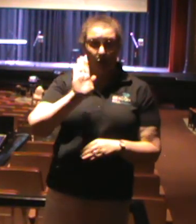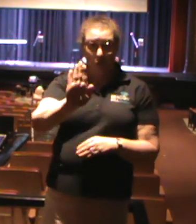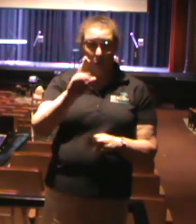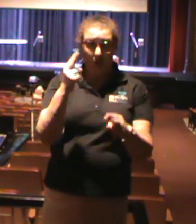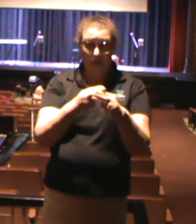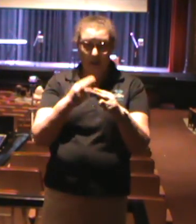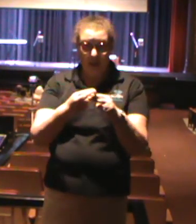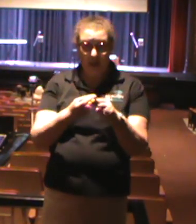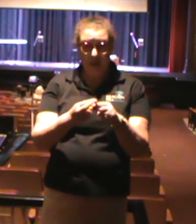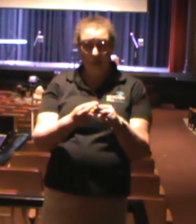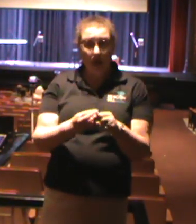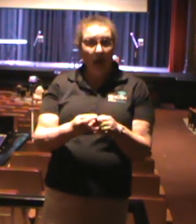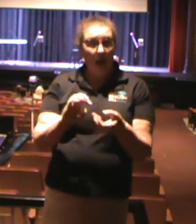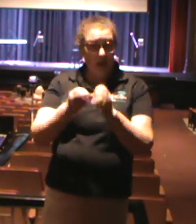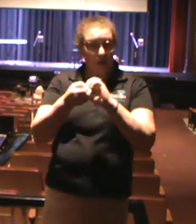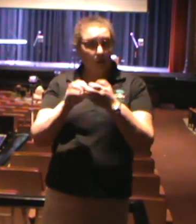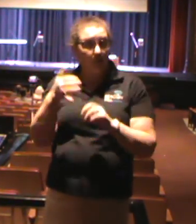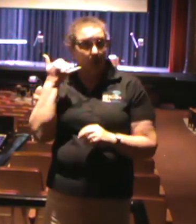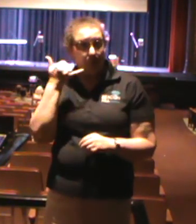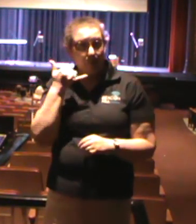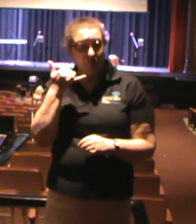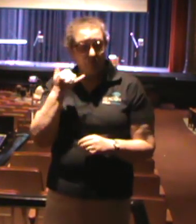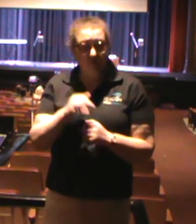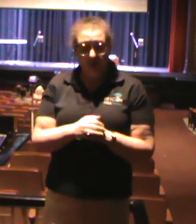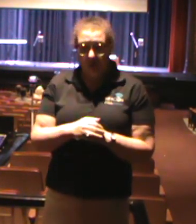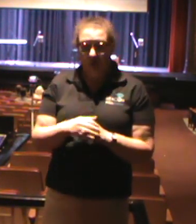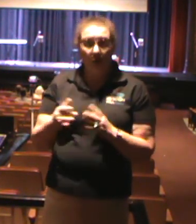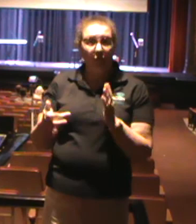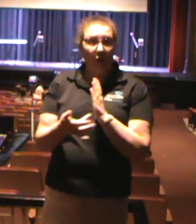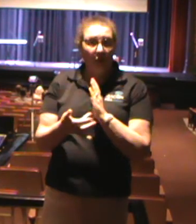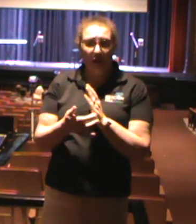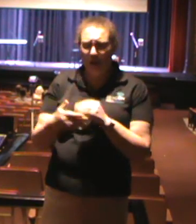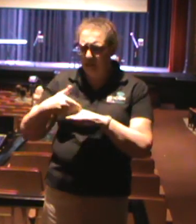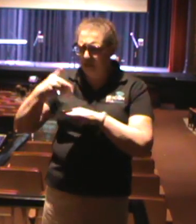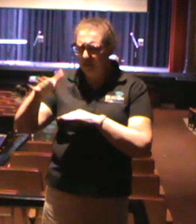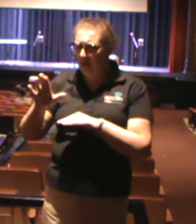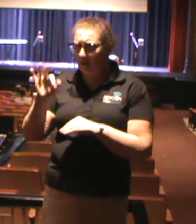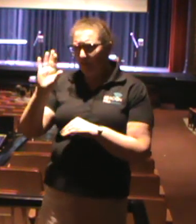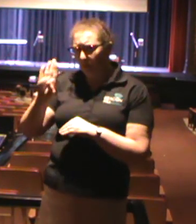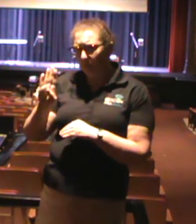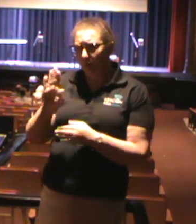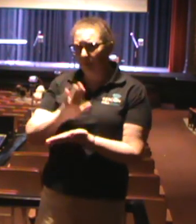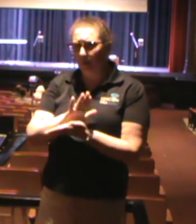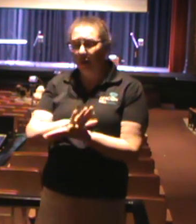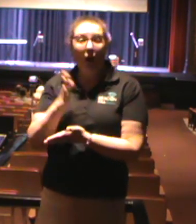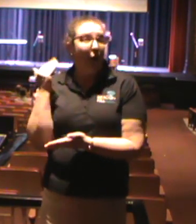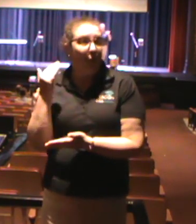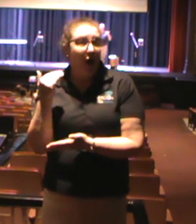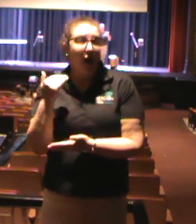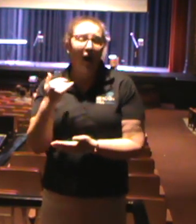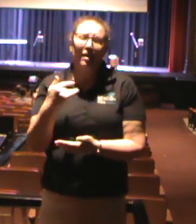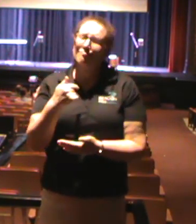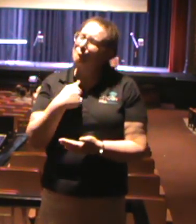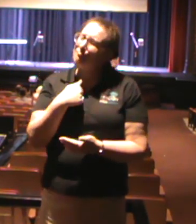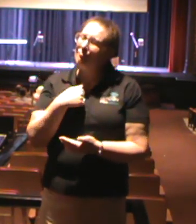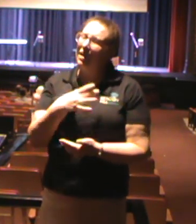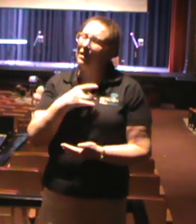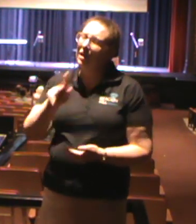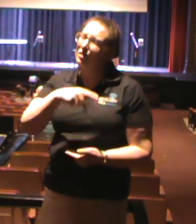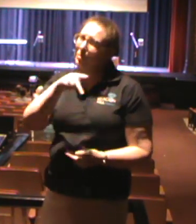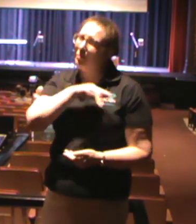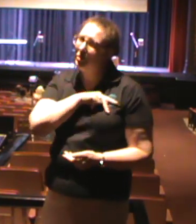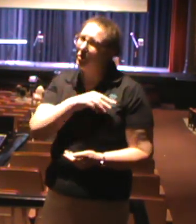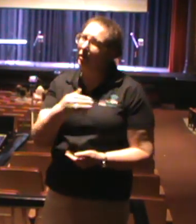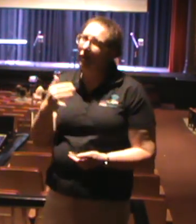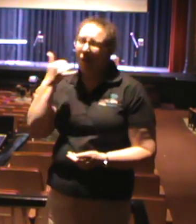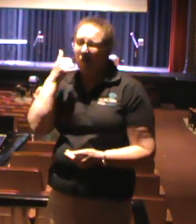If you're online in person today, just send it to me on our Facebook page or whatever. Why? Because I would personally like to thank you, call